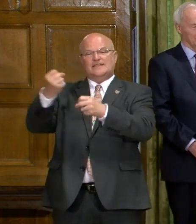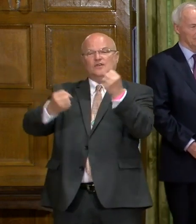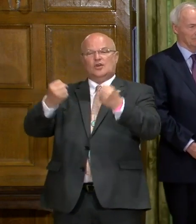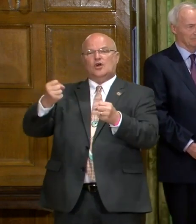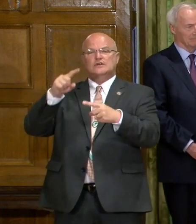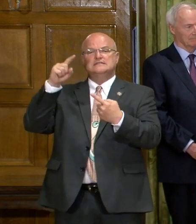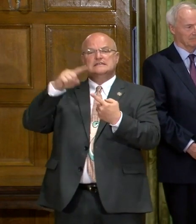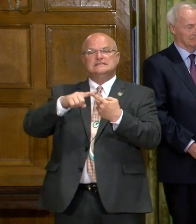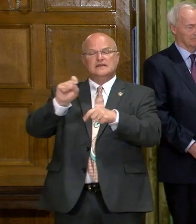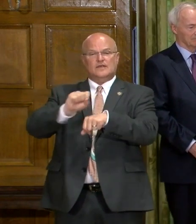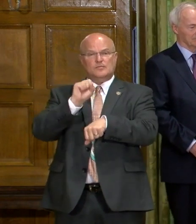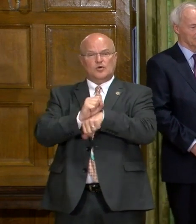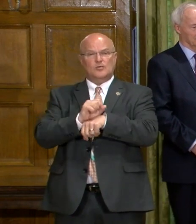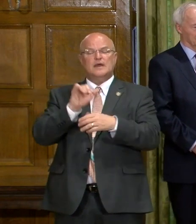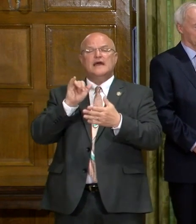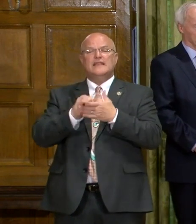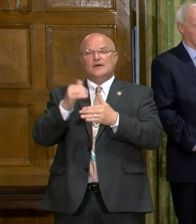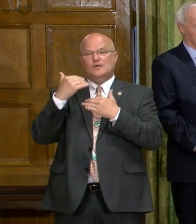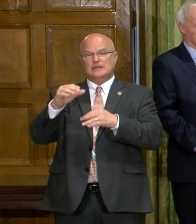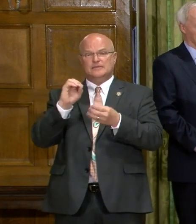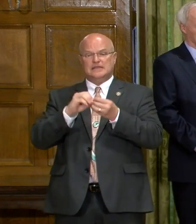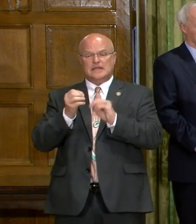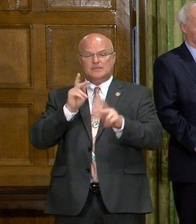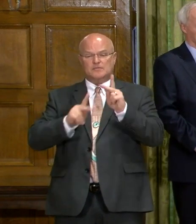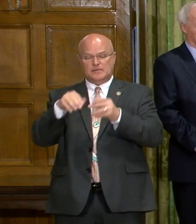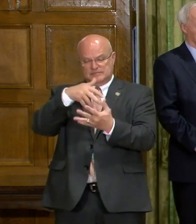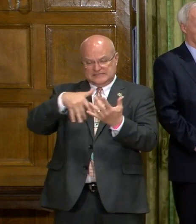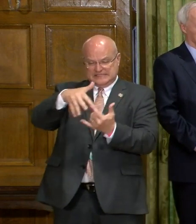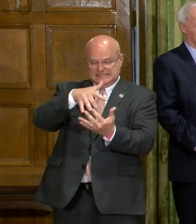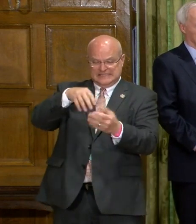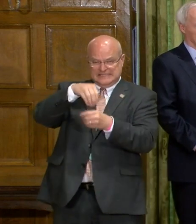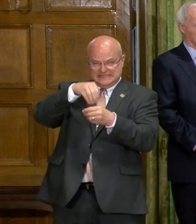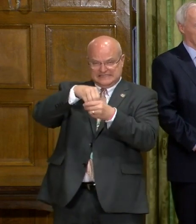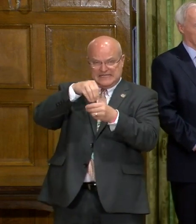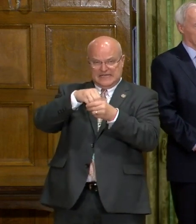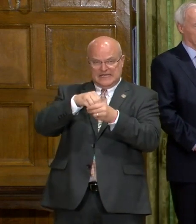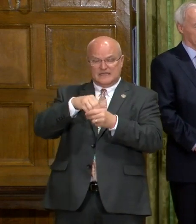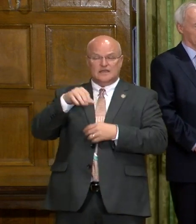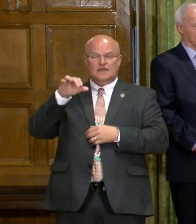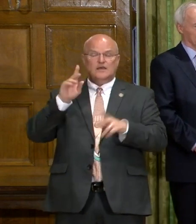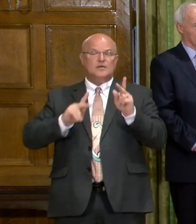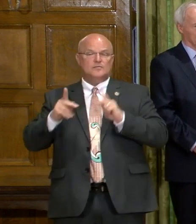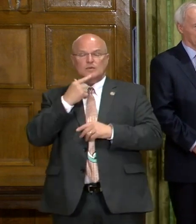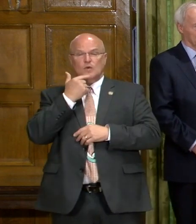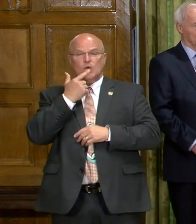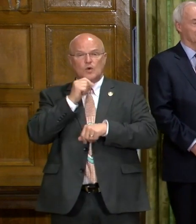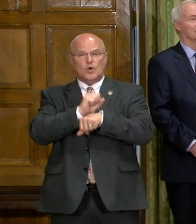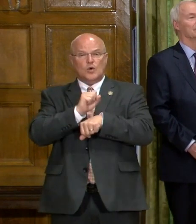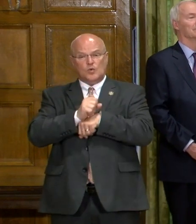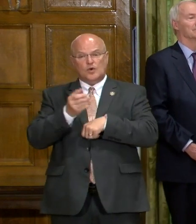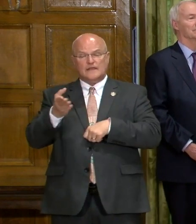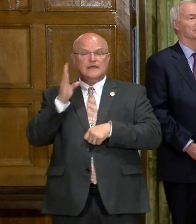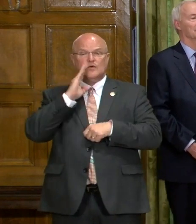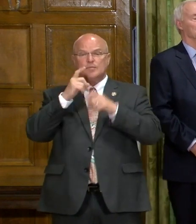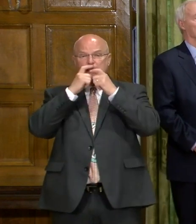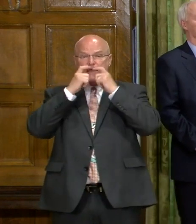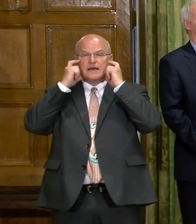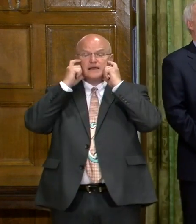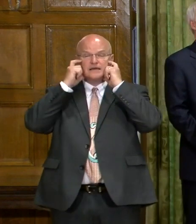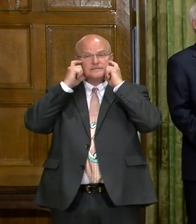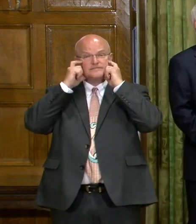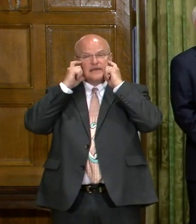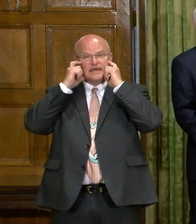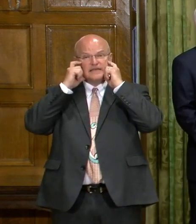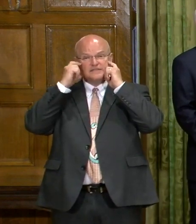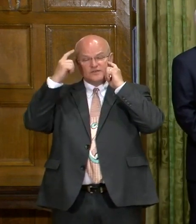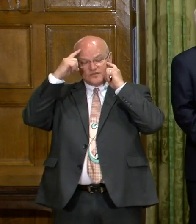cars until their appointment. That will limit the number of interactions. Those who are working there will be wearing the cloth